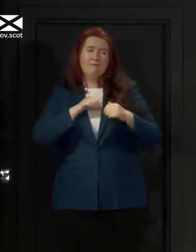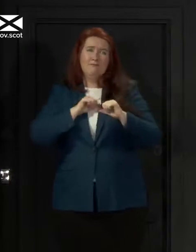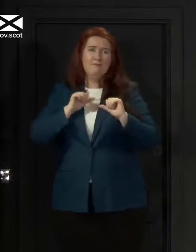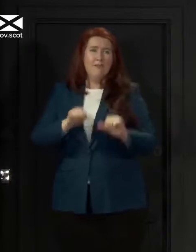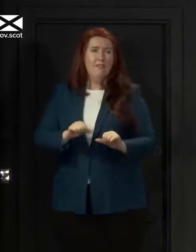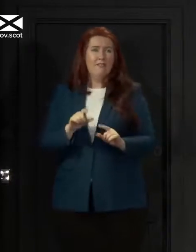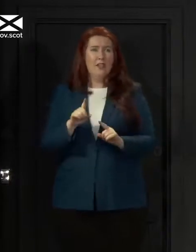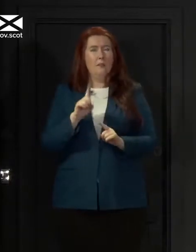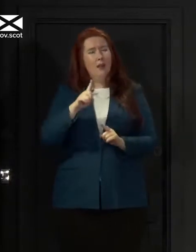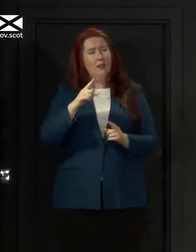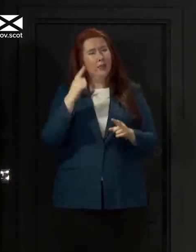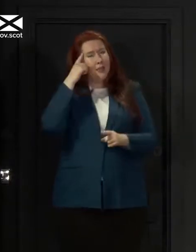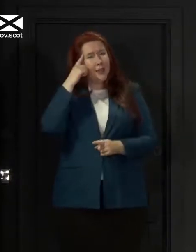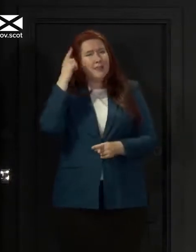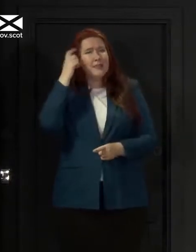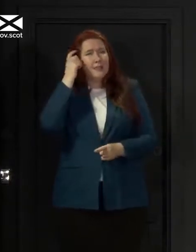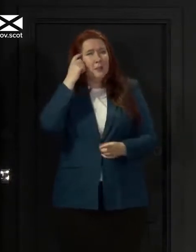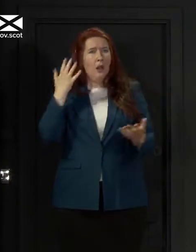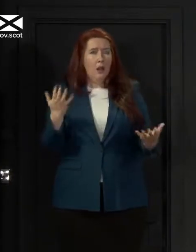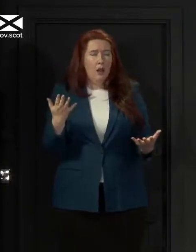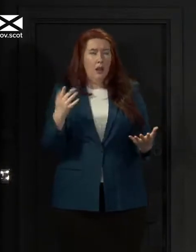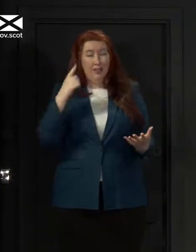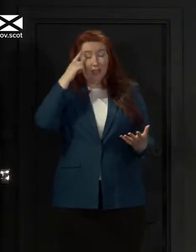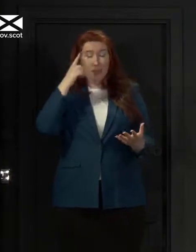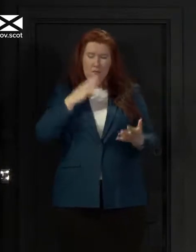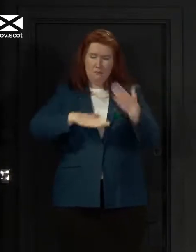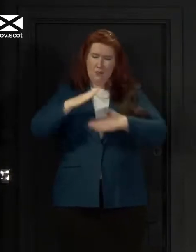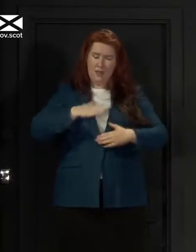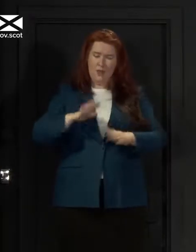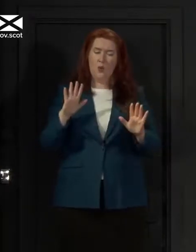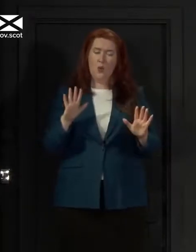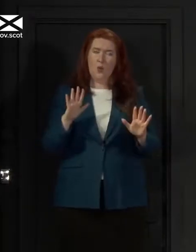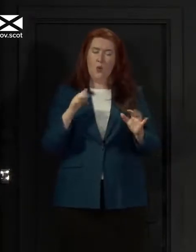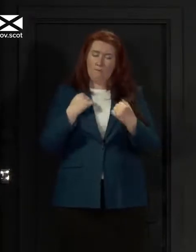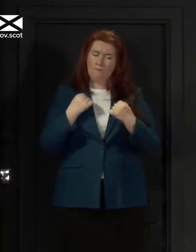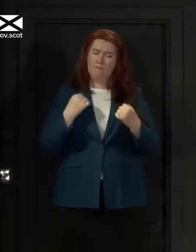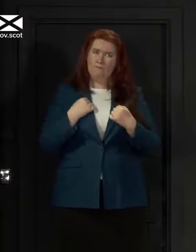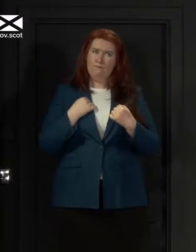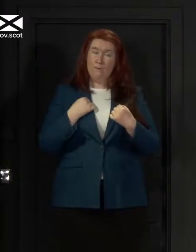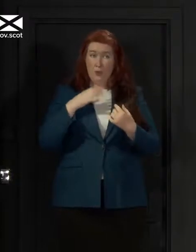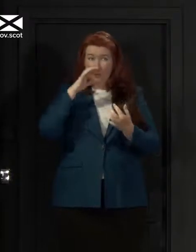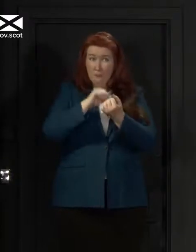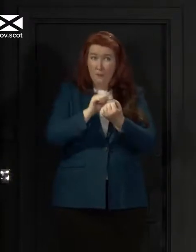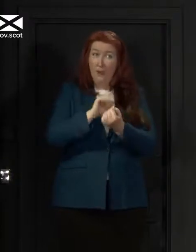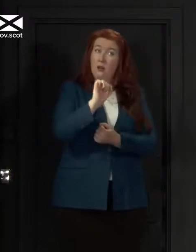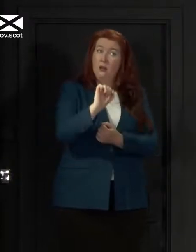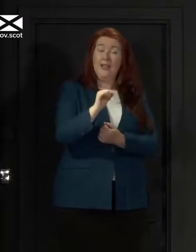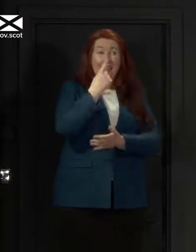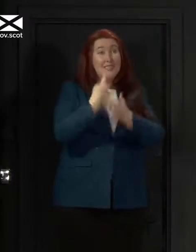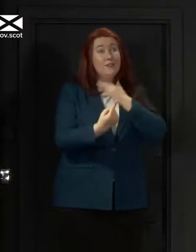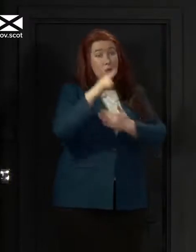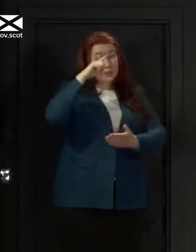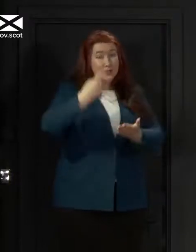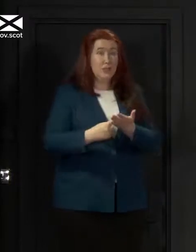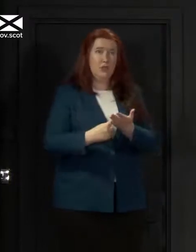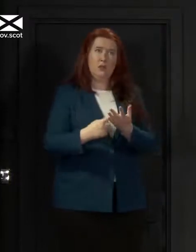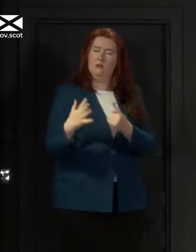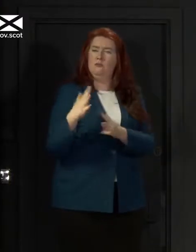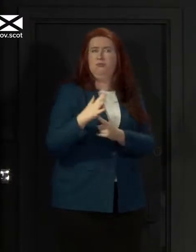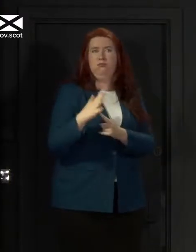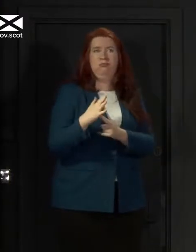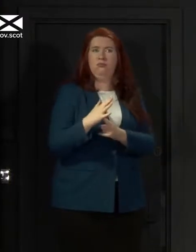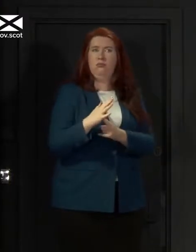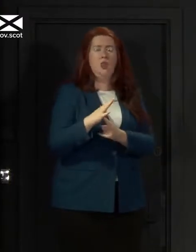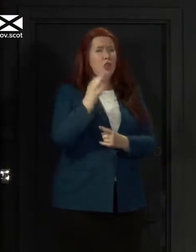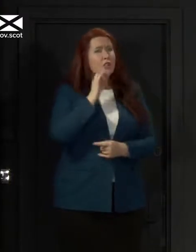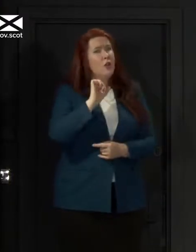Think about your actions and remember that for all of us, our individual decisions are crucial, not just